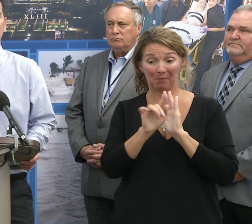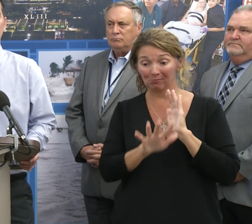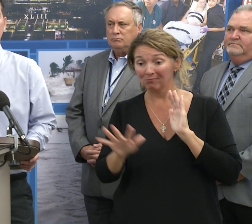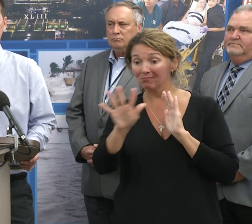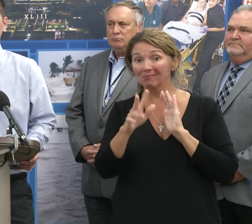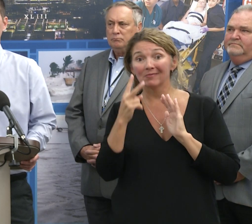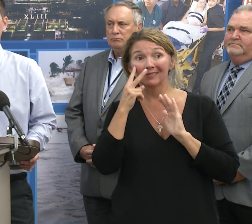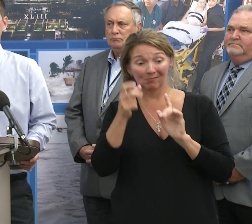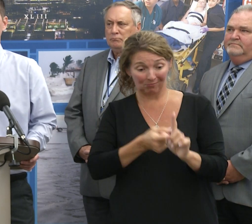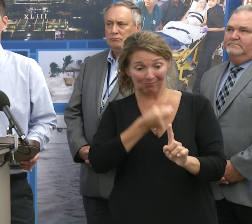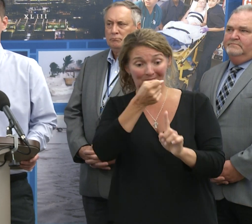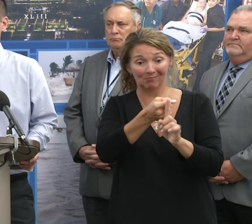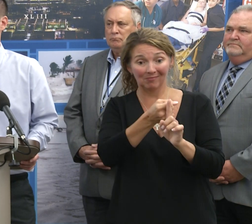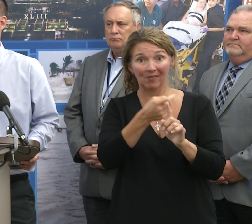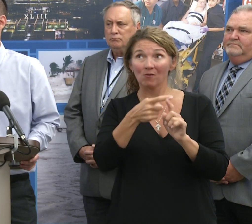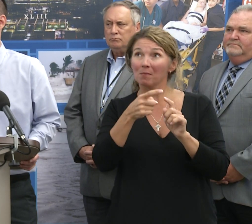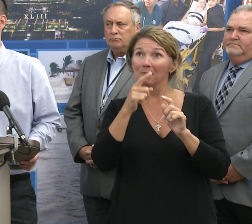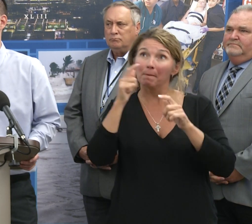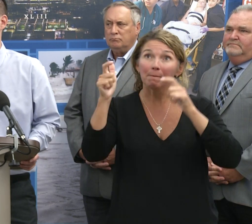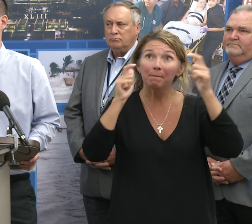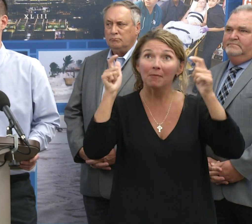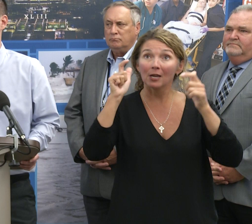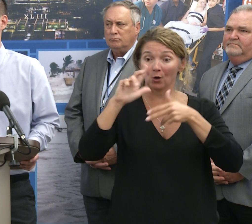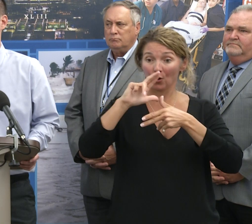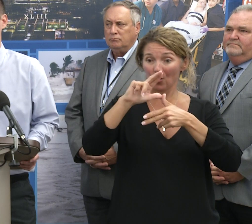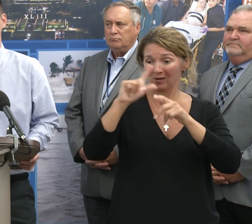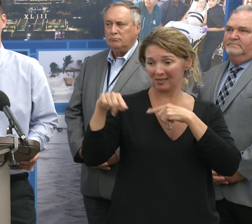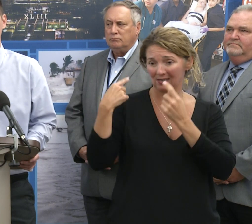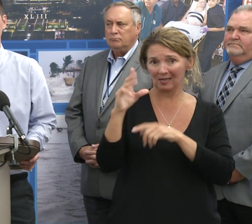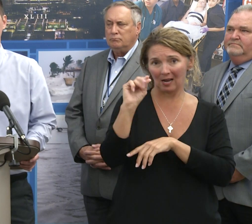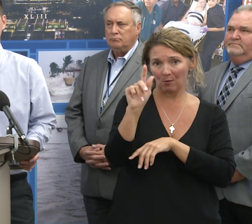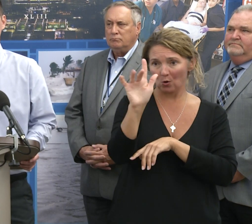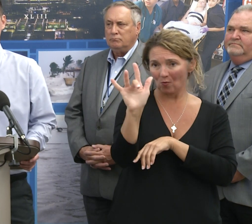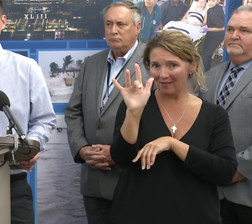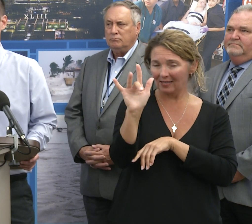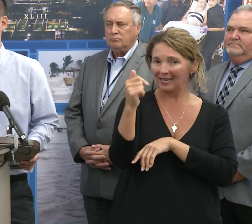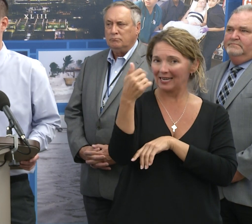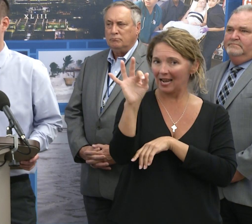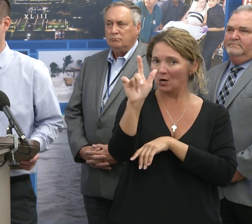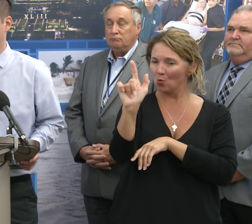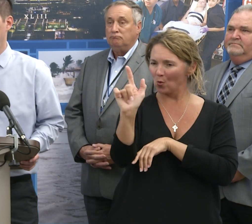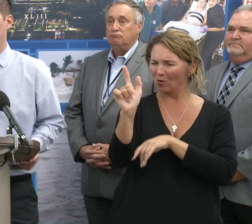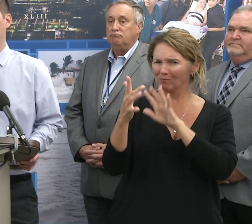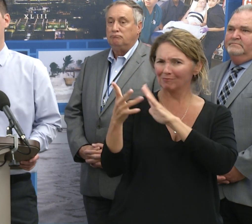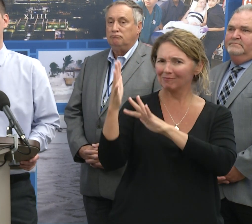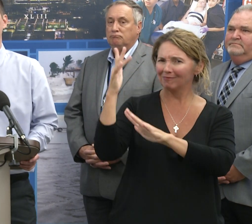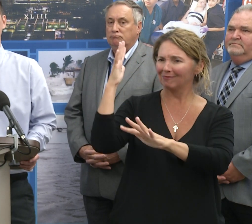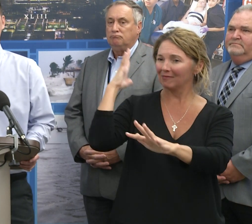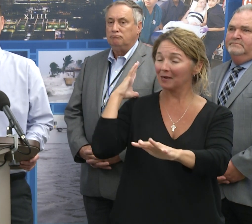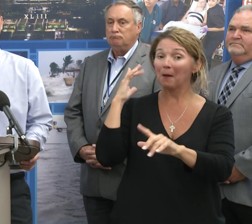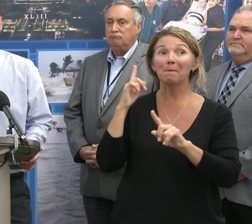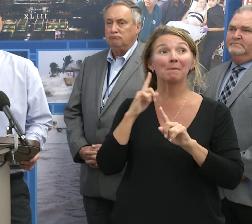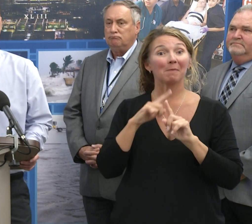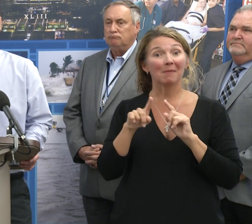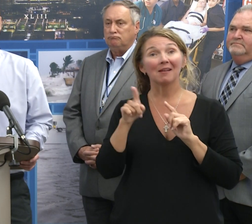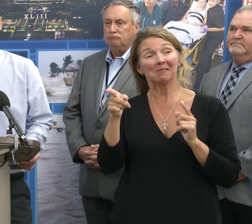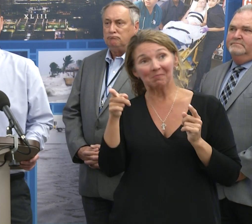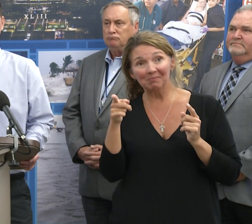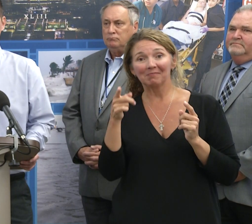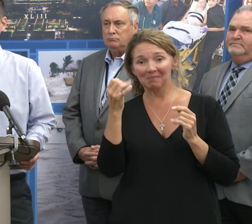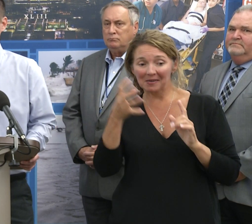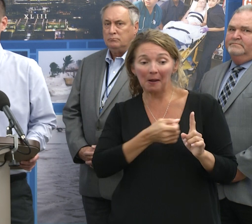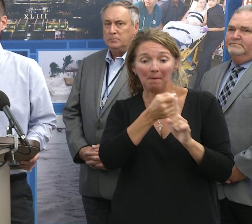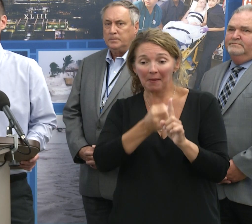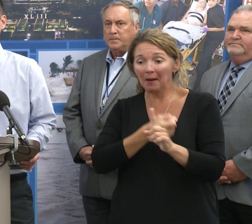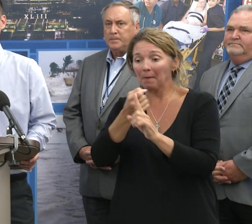seen a hit from a major hurricane since October 25th, 1921. So again, a lot of